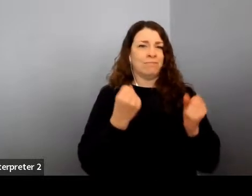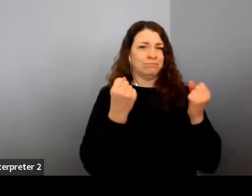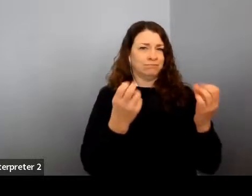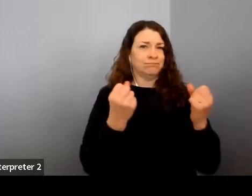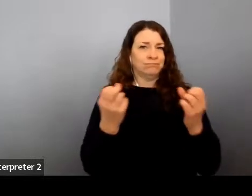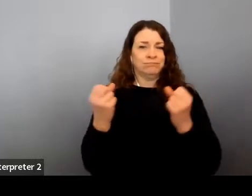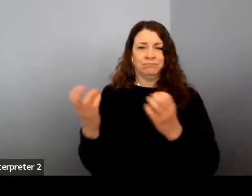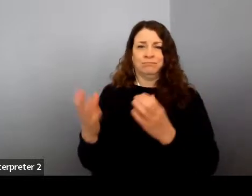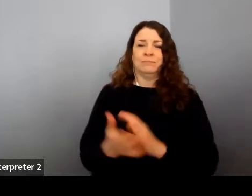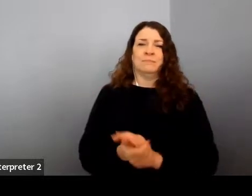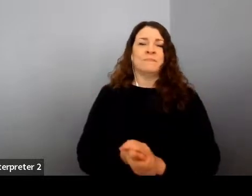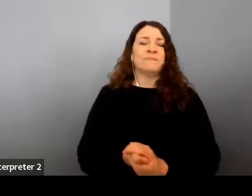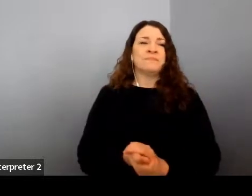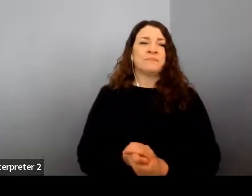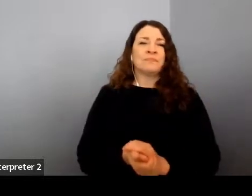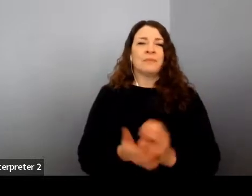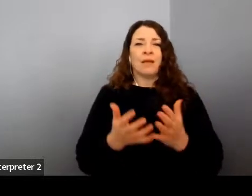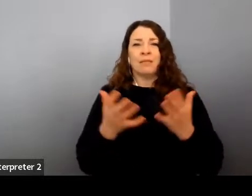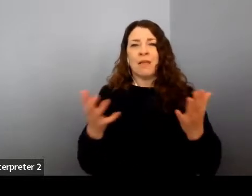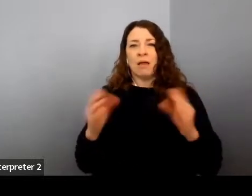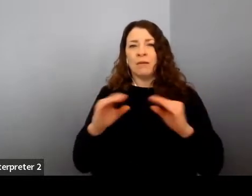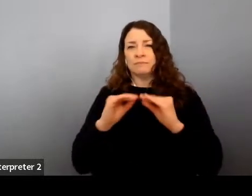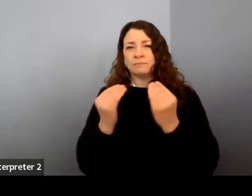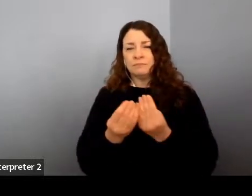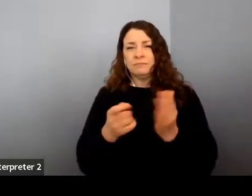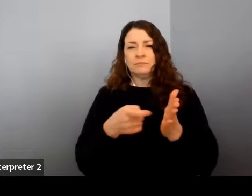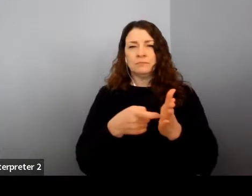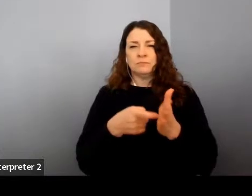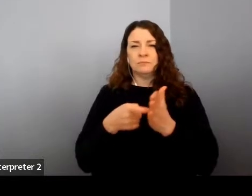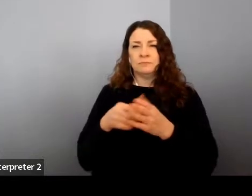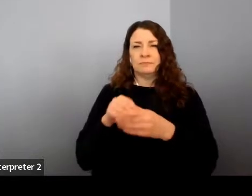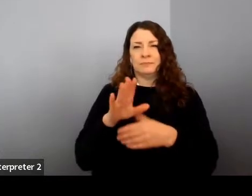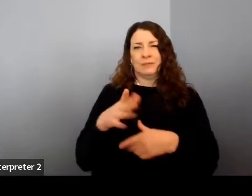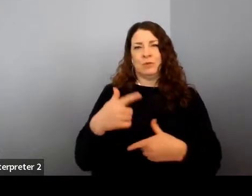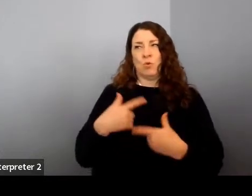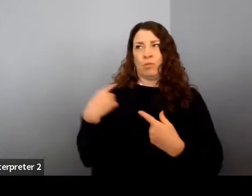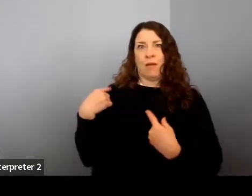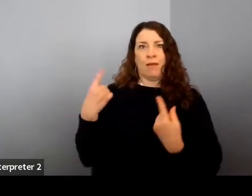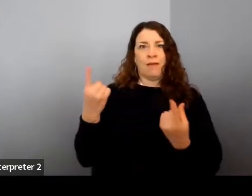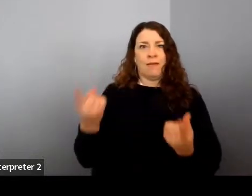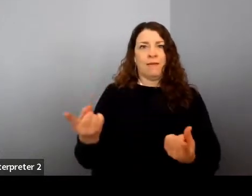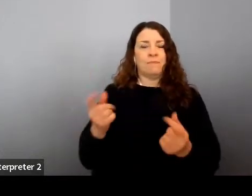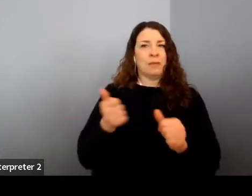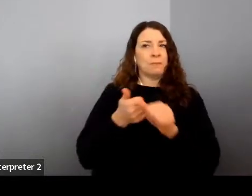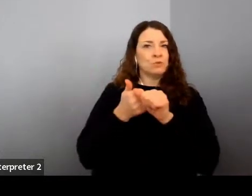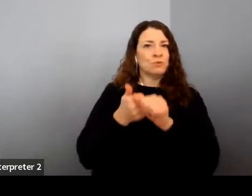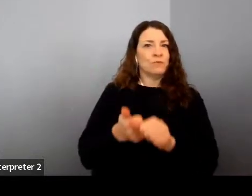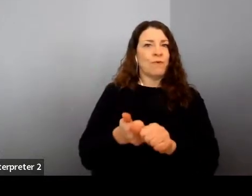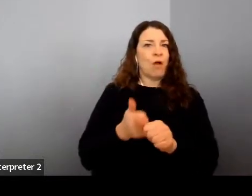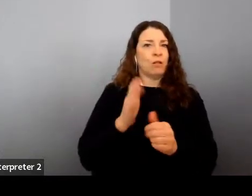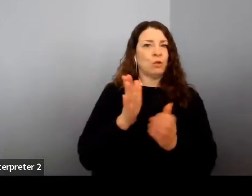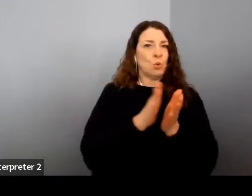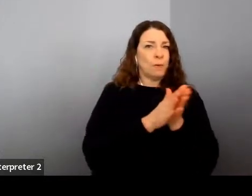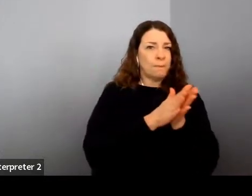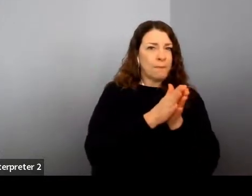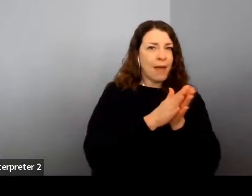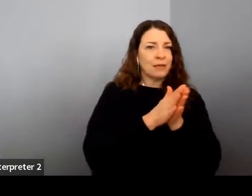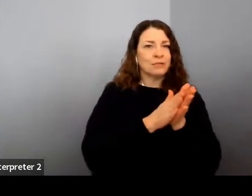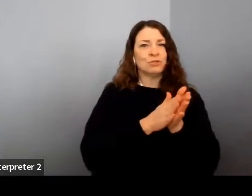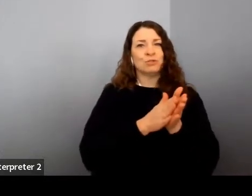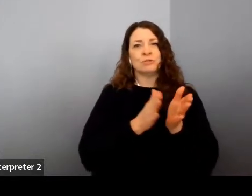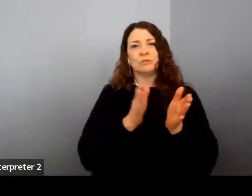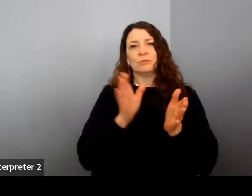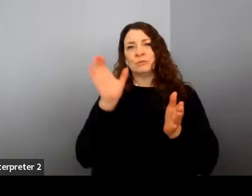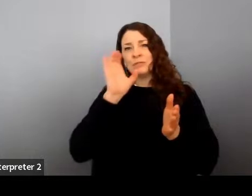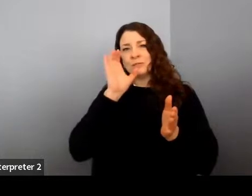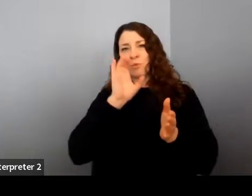you know, organization requirements in your life to be able to follow all of your passions and to explore your